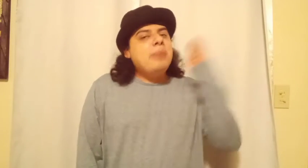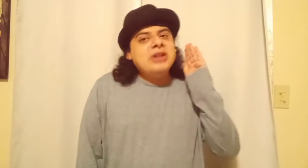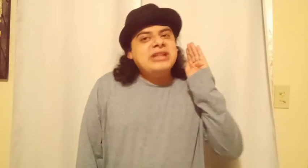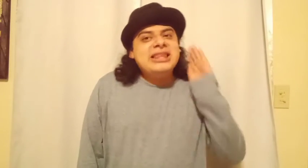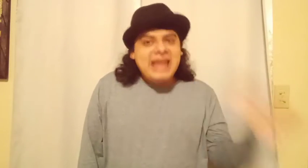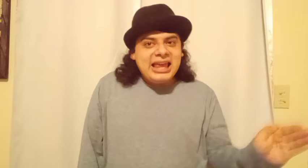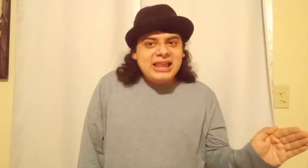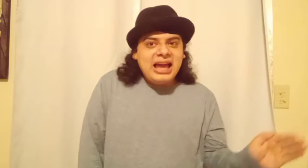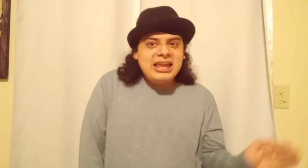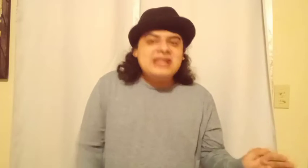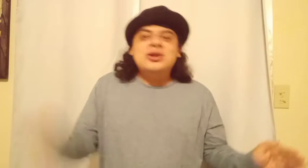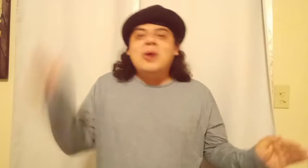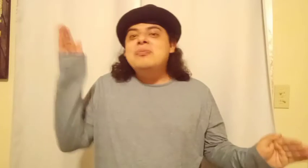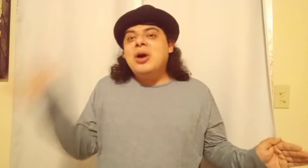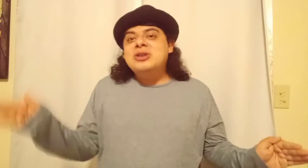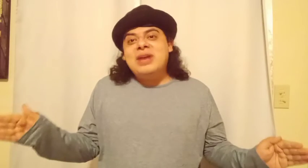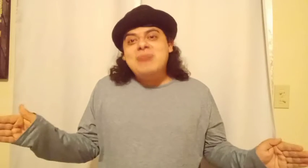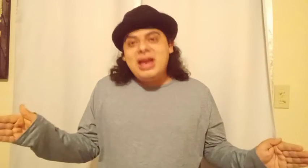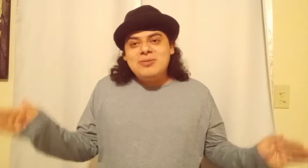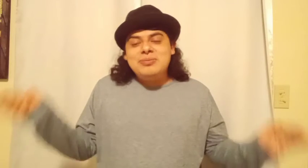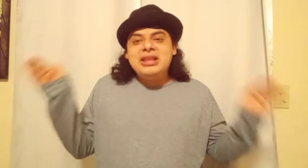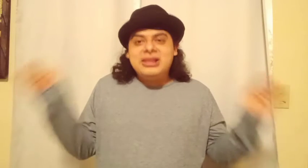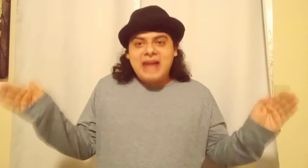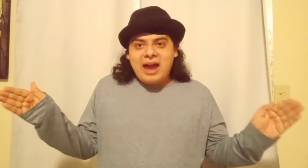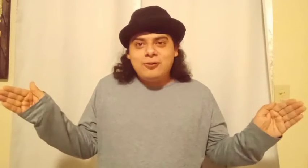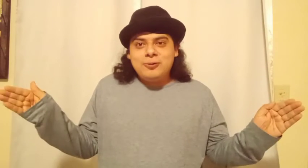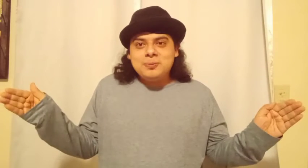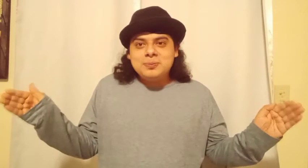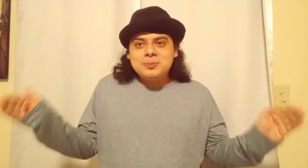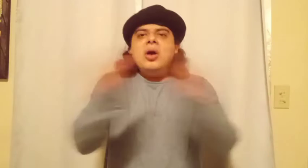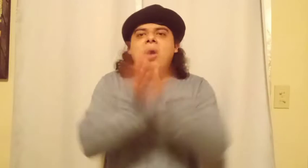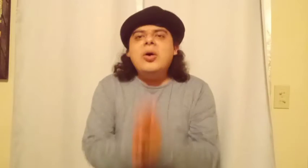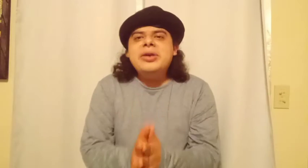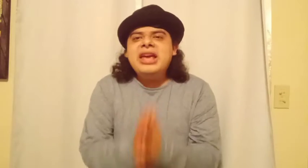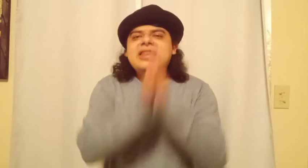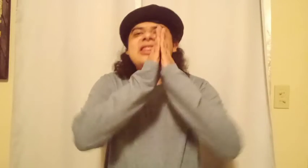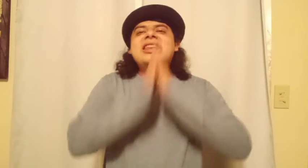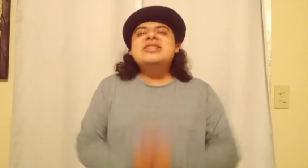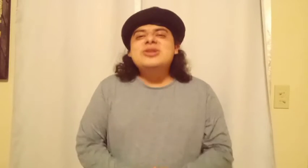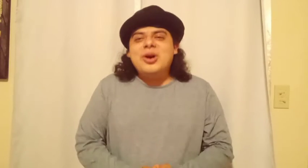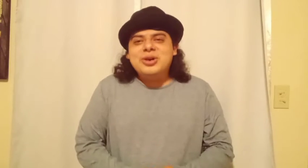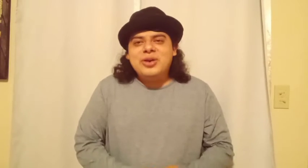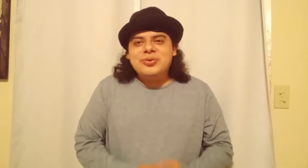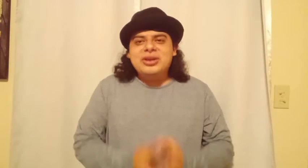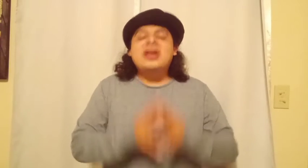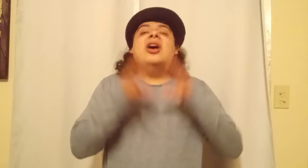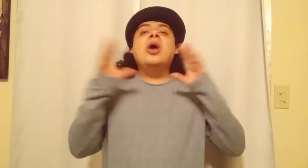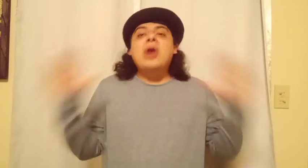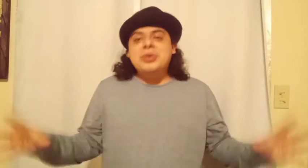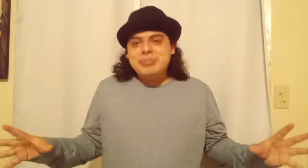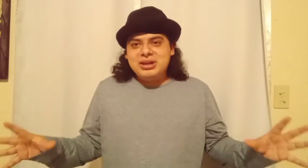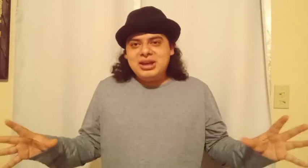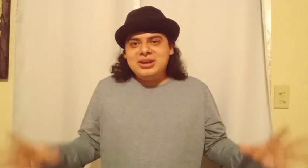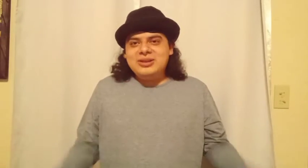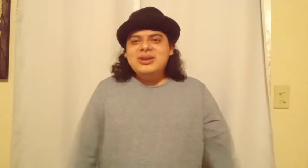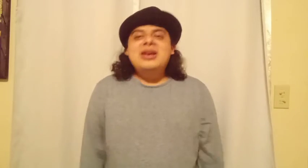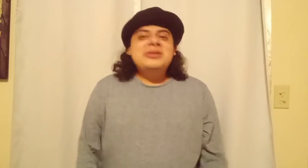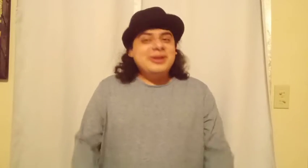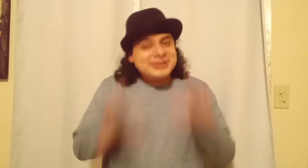parts I did like and some parts that make me laugh. Okay, let's start up around the beginning. Because